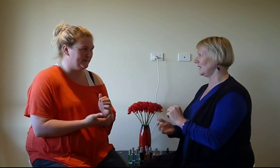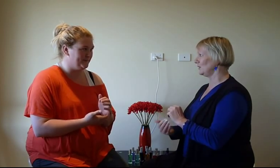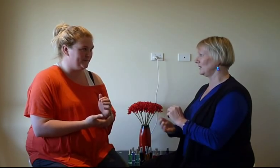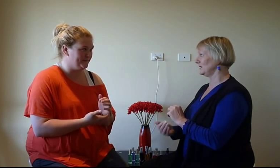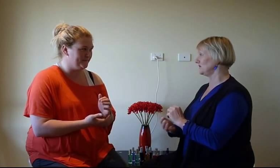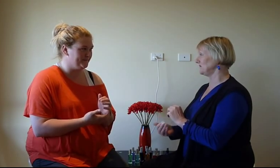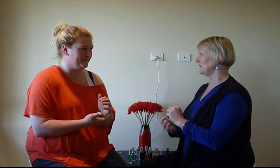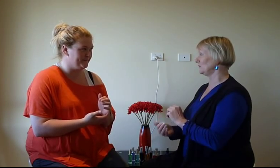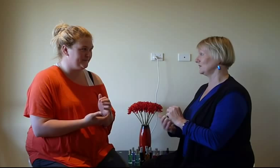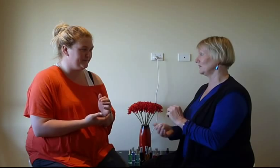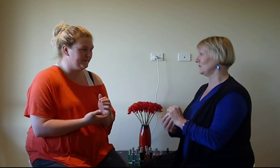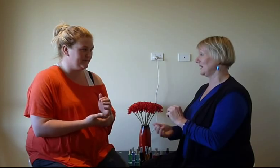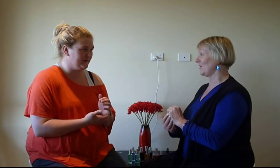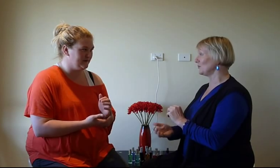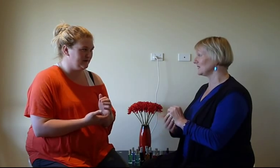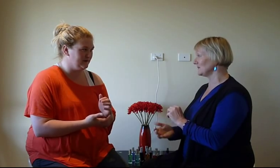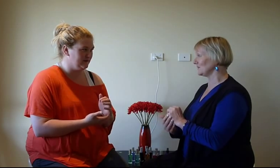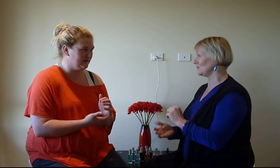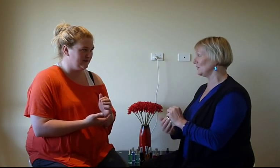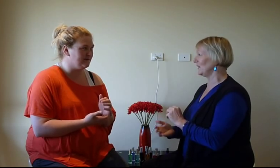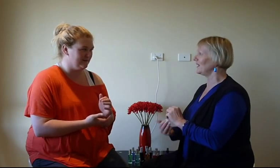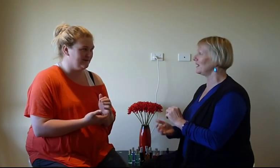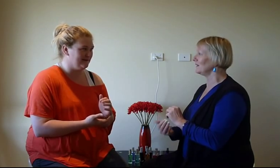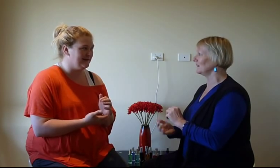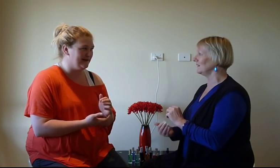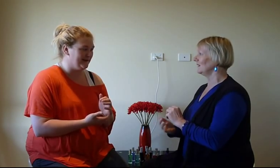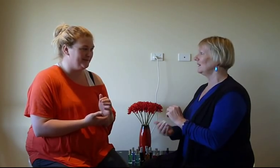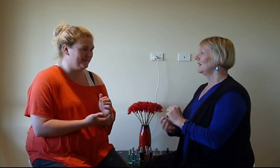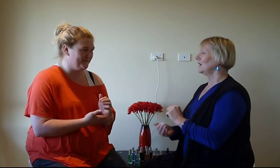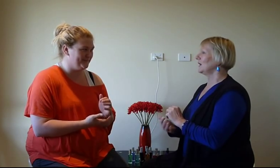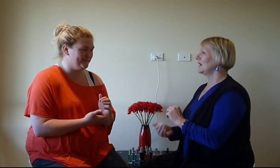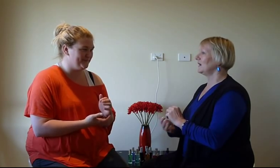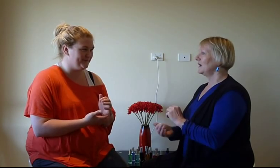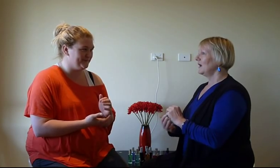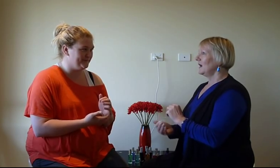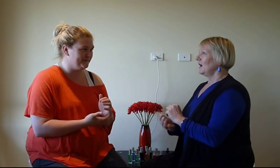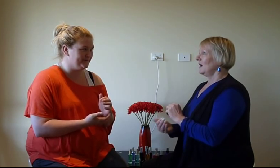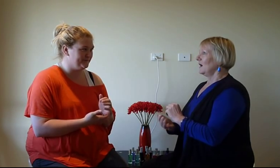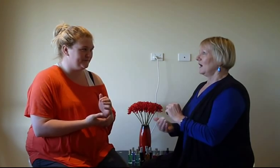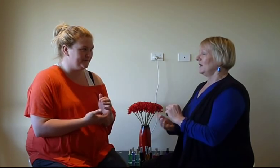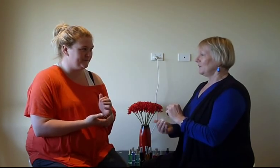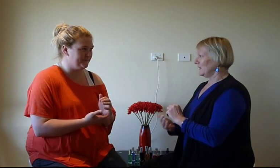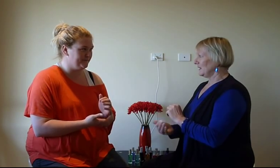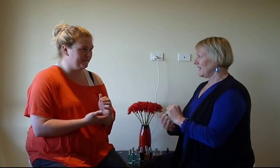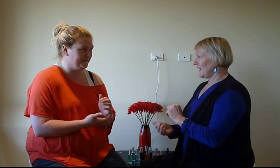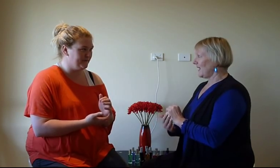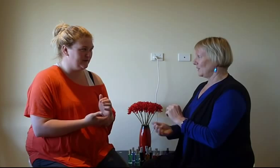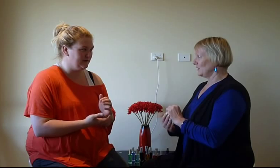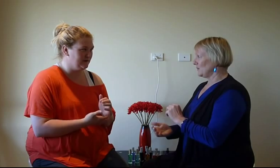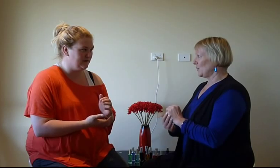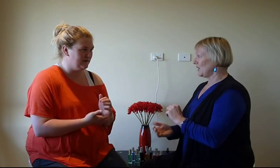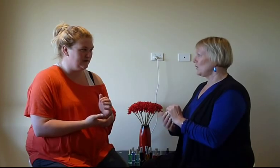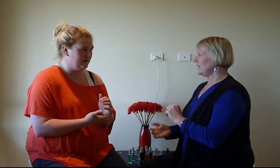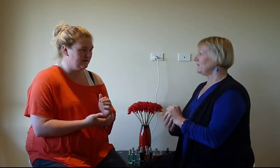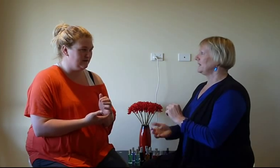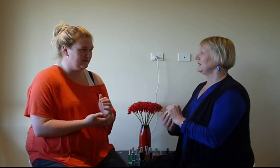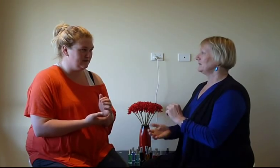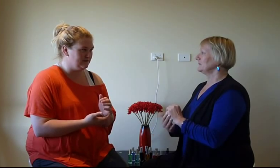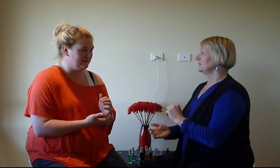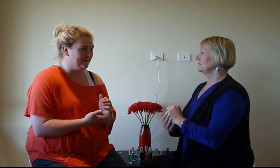And did you feel sort of a bit helpless because you weren't there? Yeah. Okay. And you're feeling that anger in your body. Where do you feel it? In